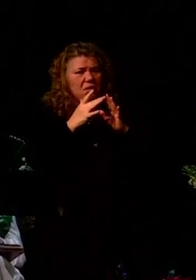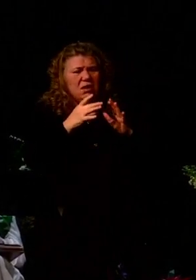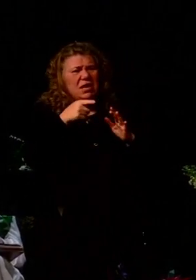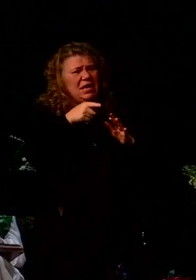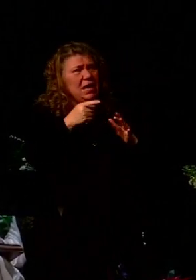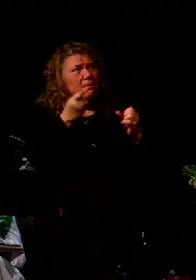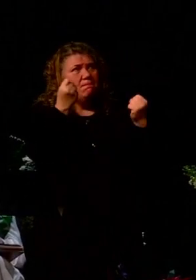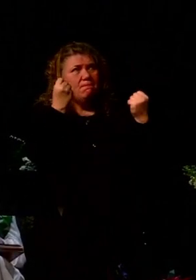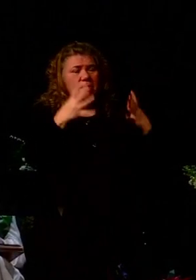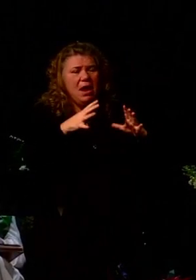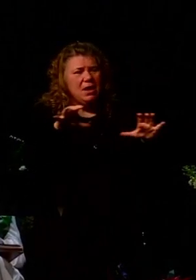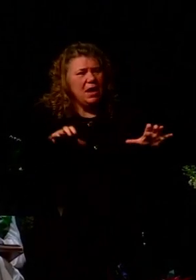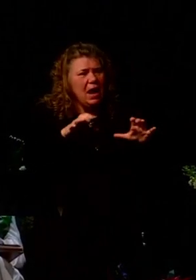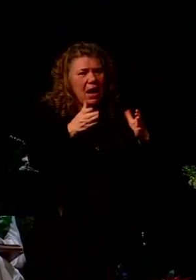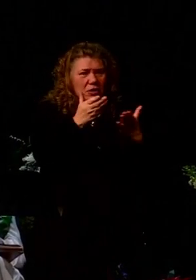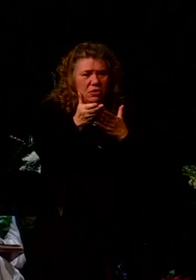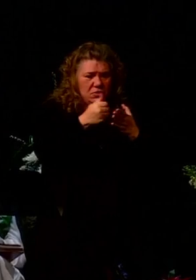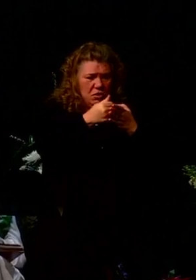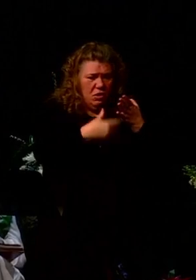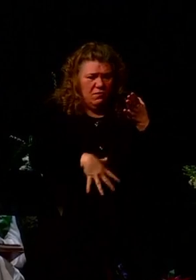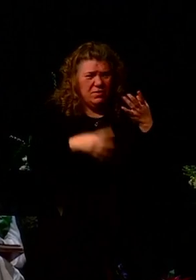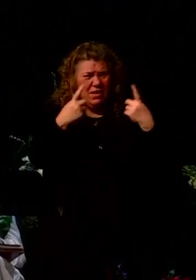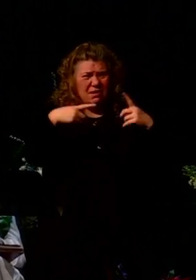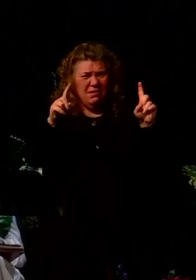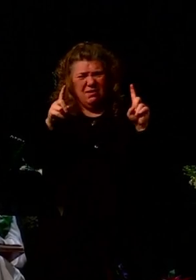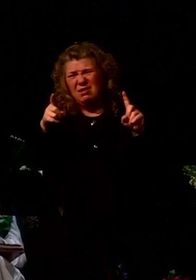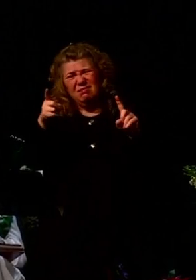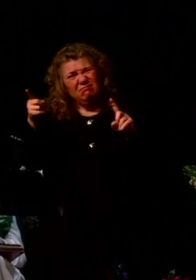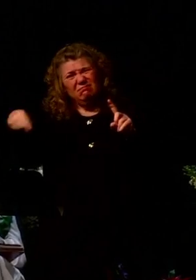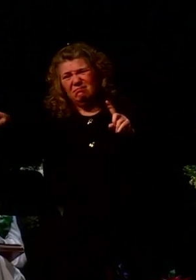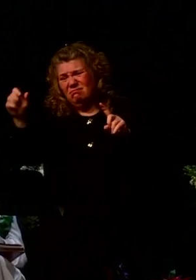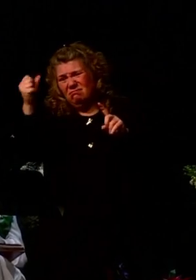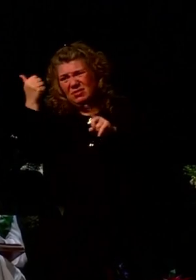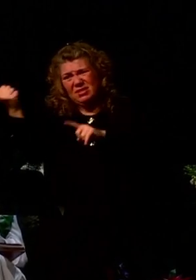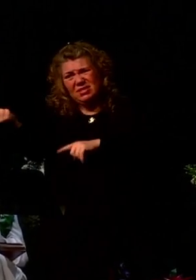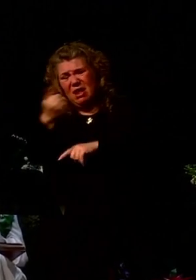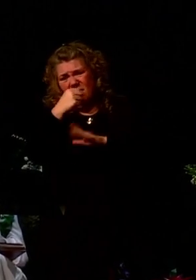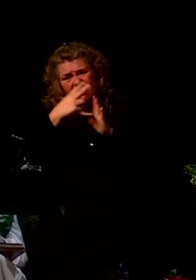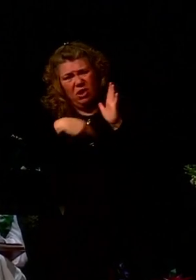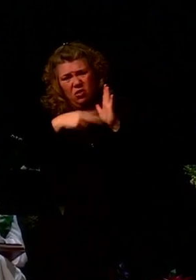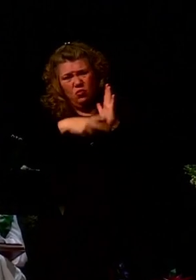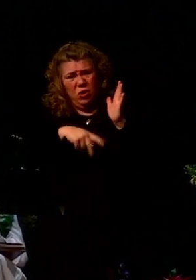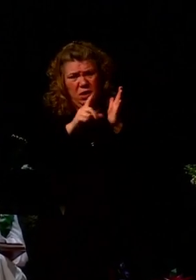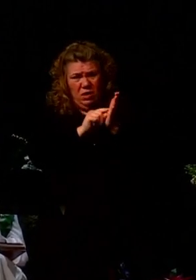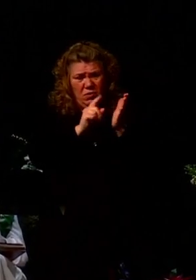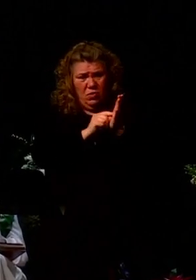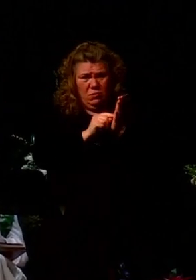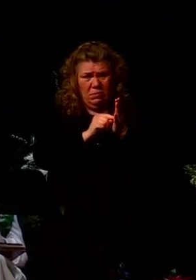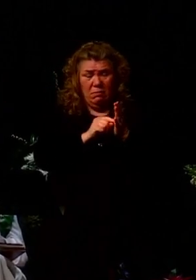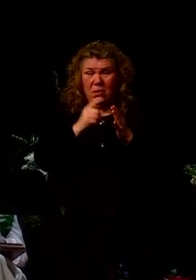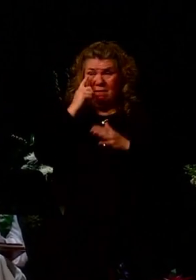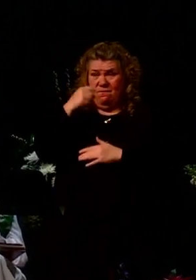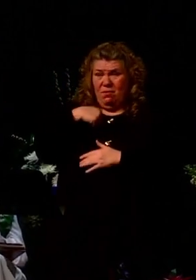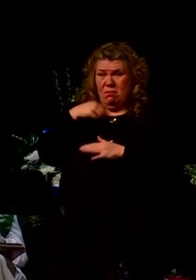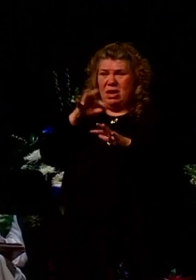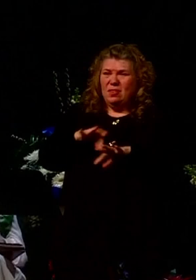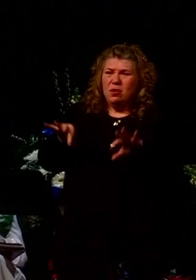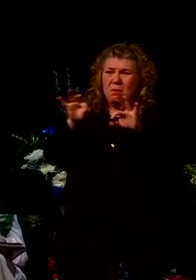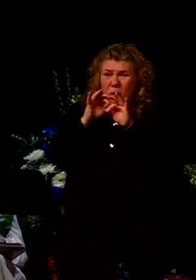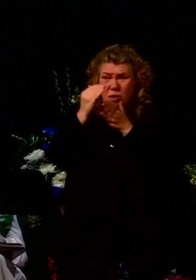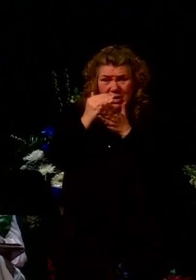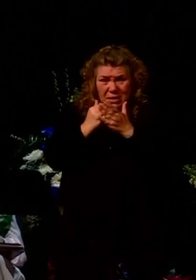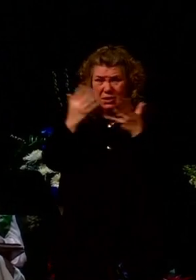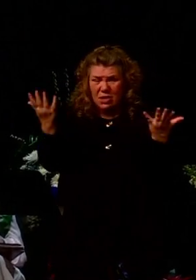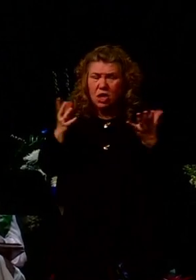of service and accomplishments, but you can read that in the newspaper. To me, the important lesson is to do it.